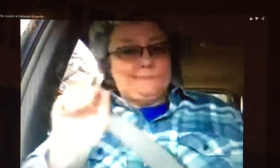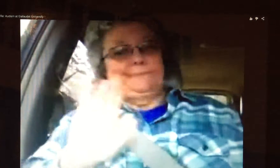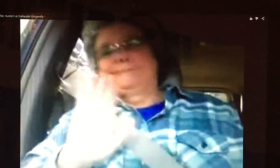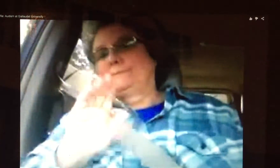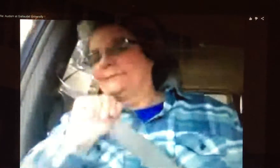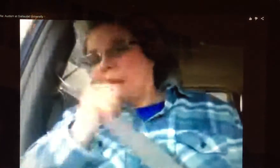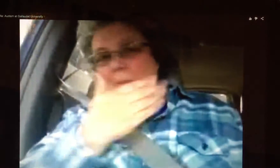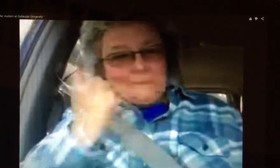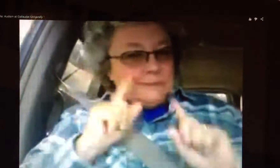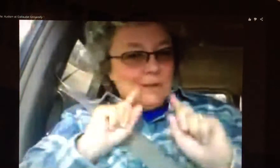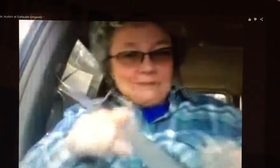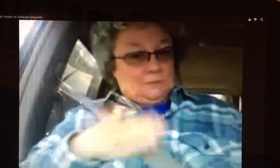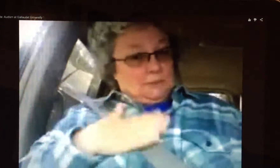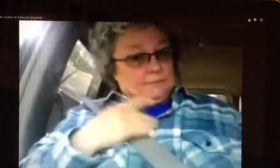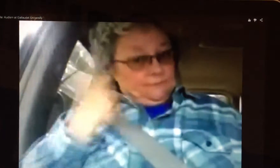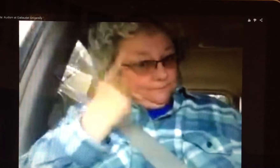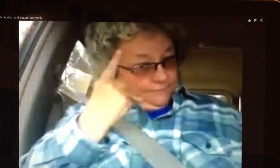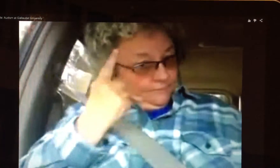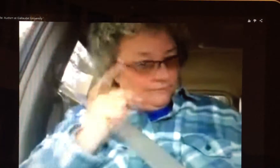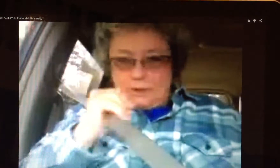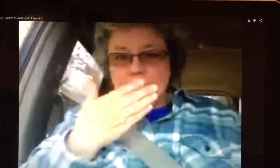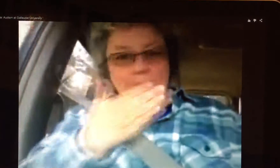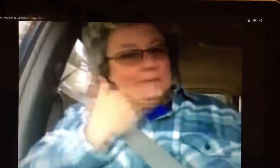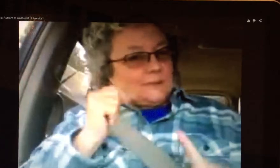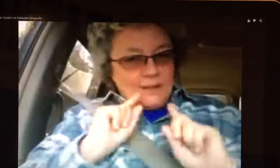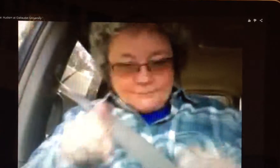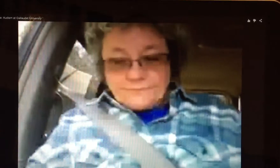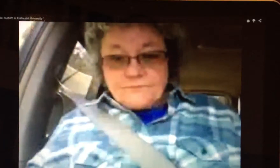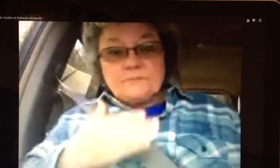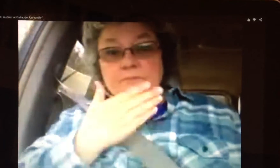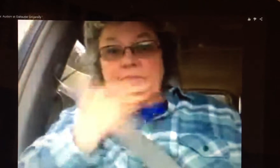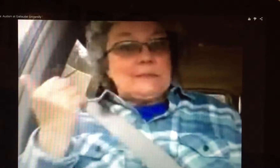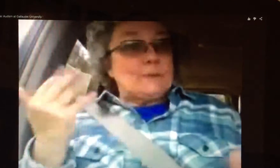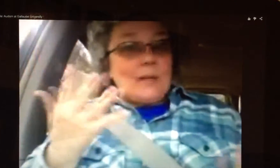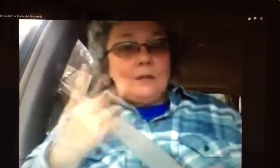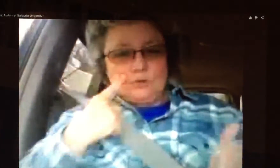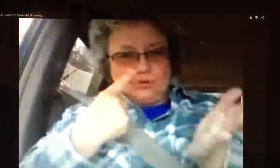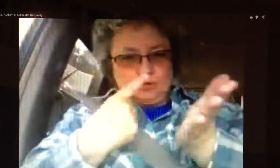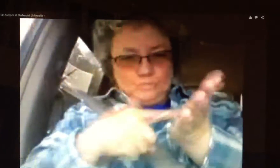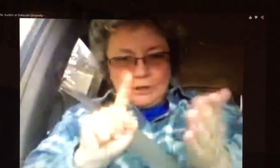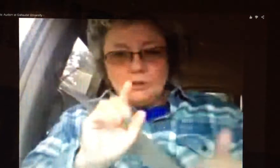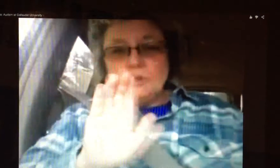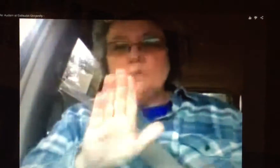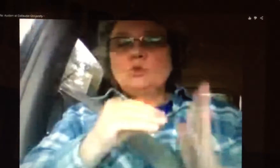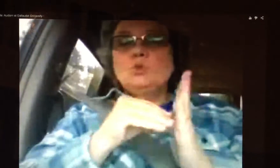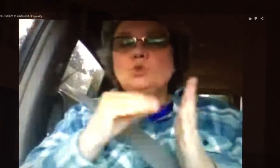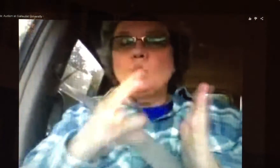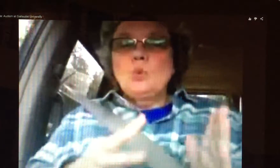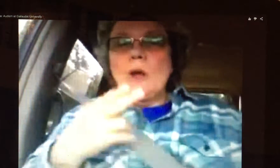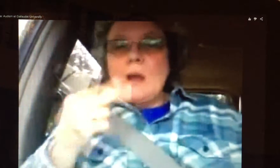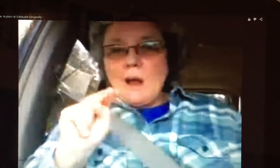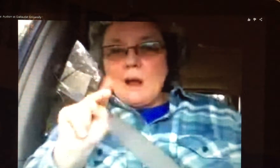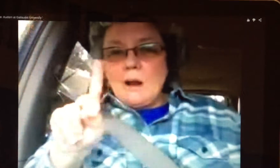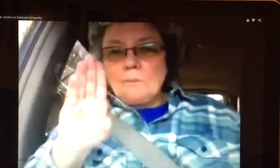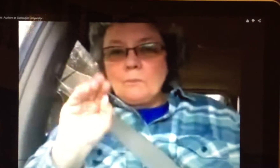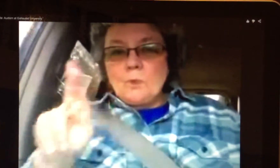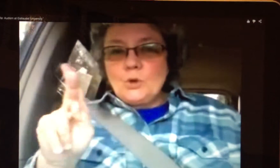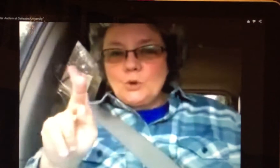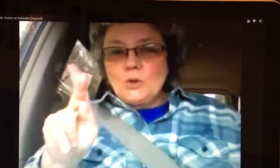so you know to oppress a coda is not is not a good idea I don't think that's acceptable you know I